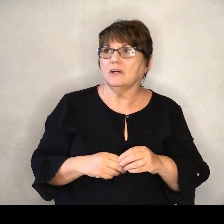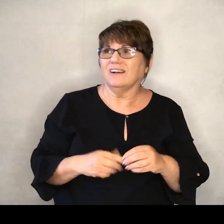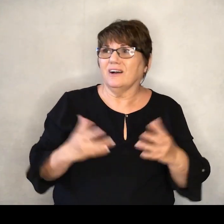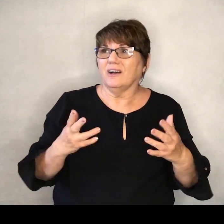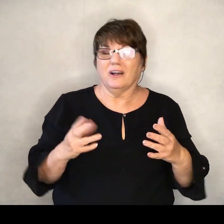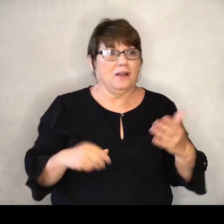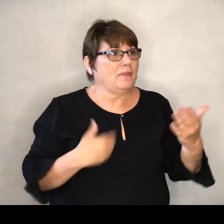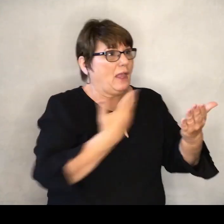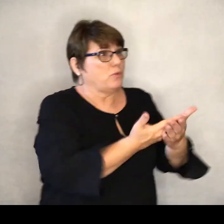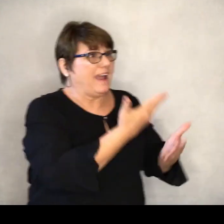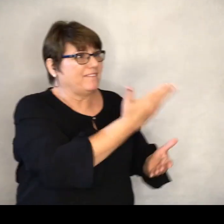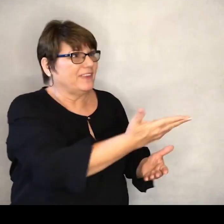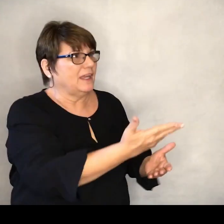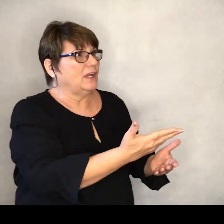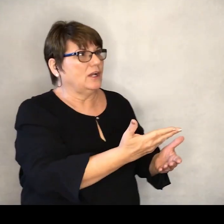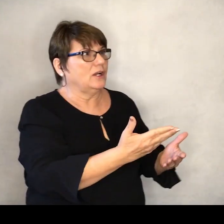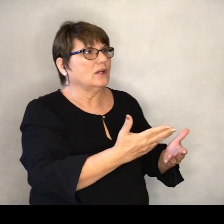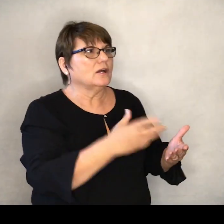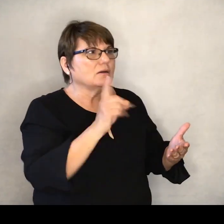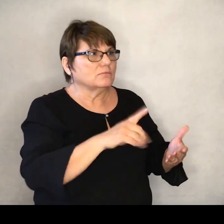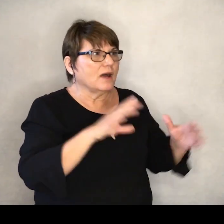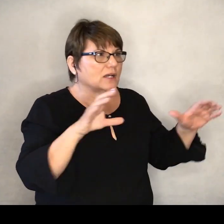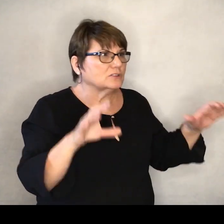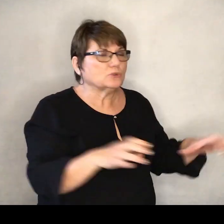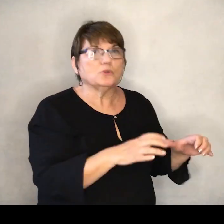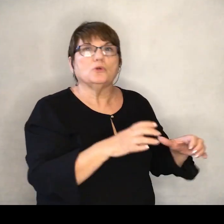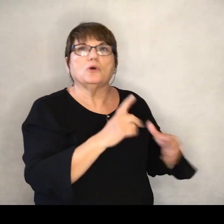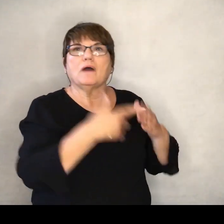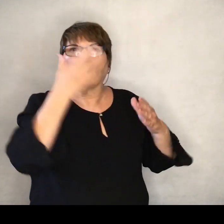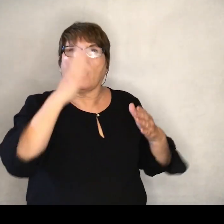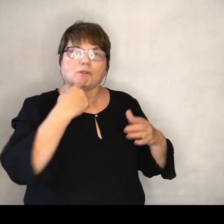get there and do what God has asked him to do.